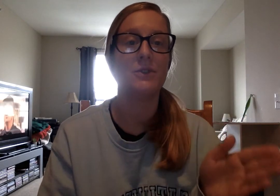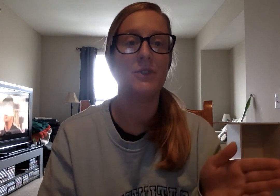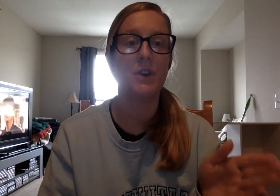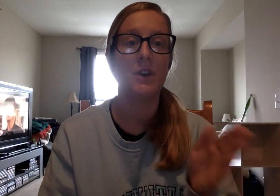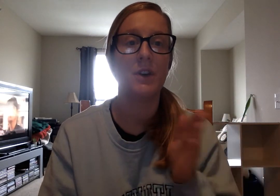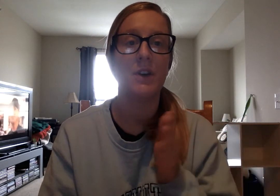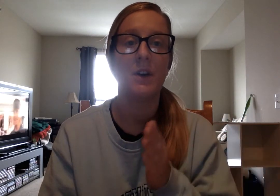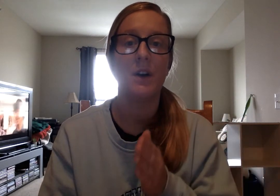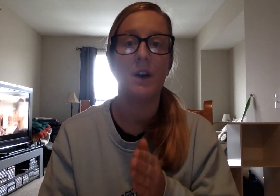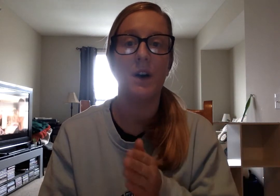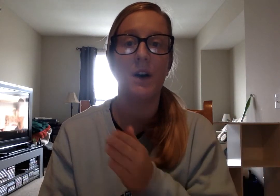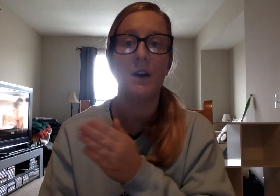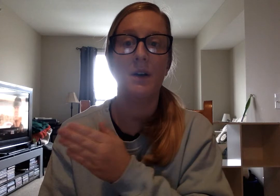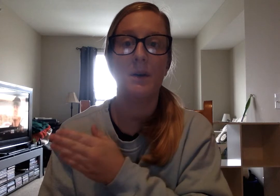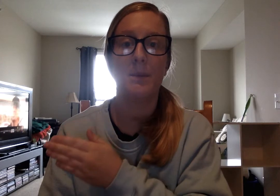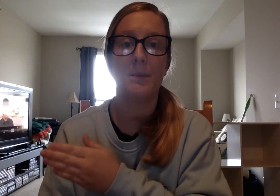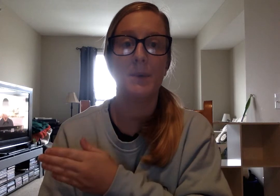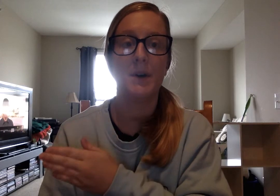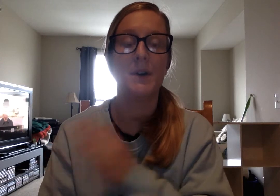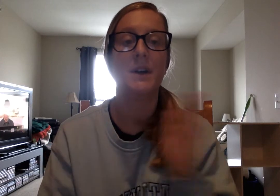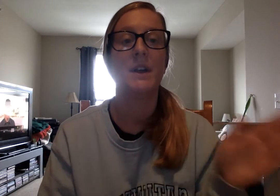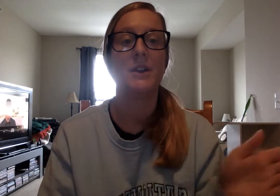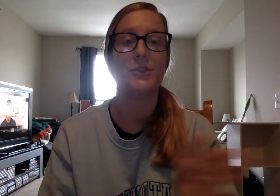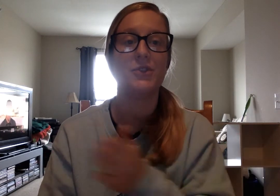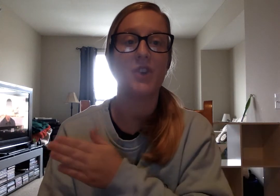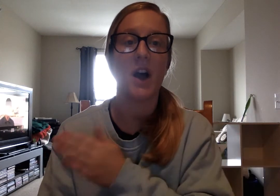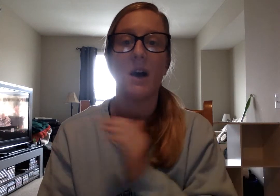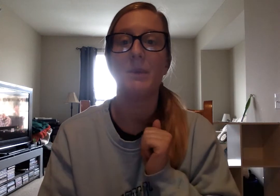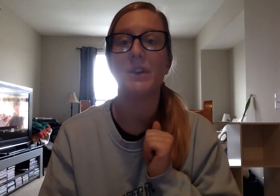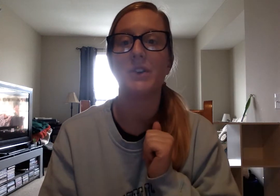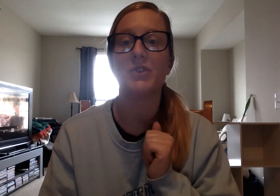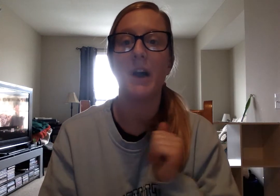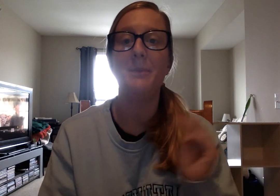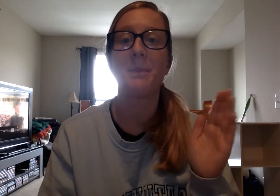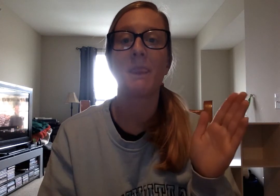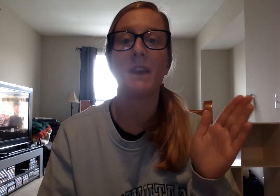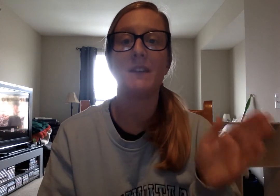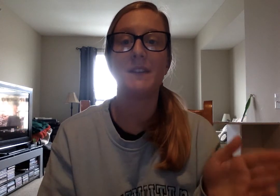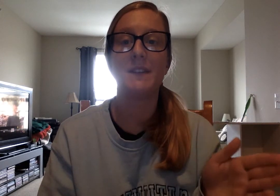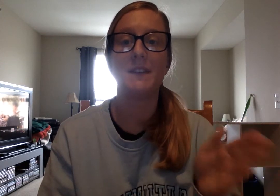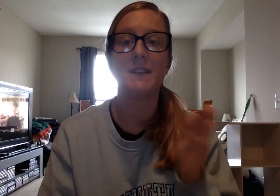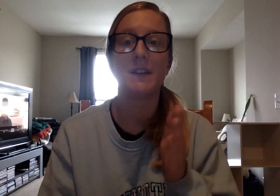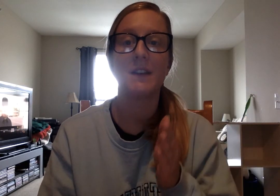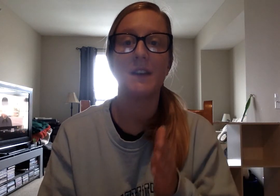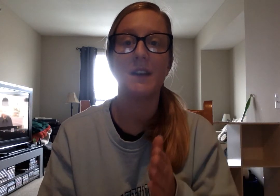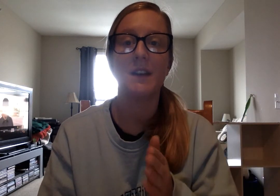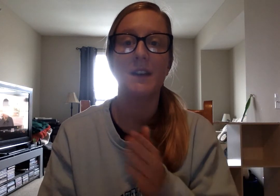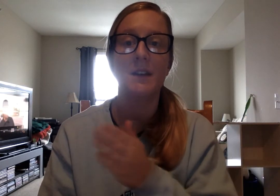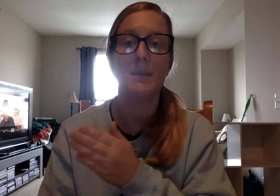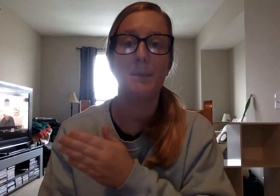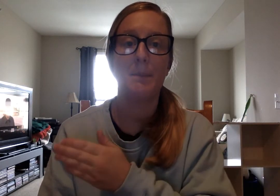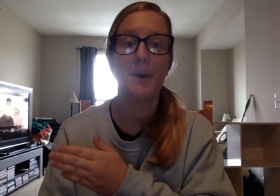J-uh-b. Job. Good job. S-i-p.